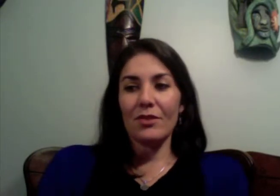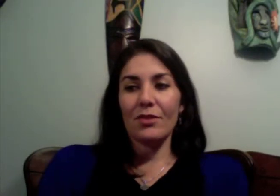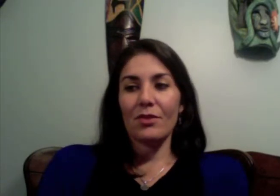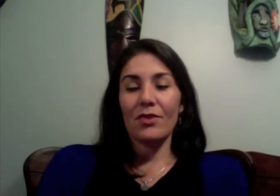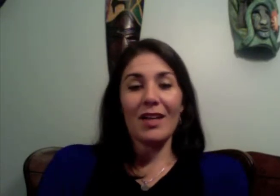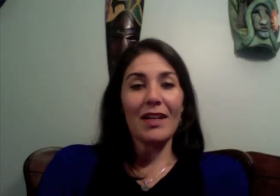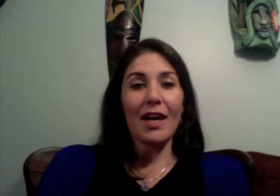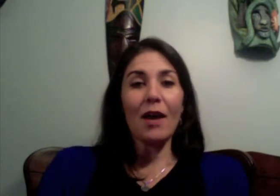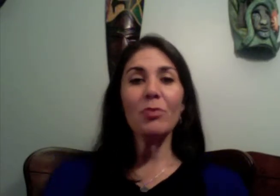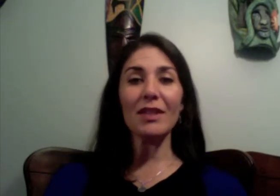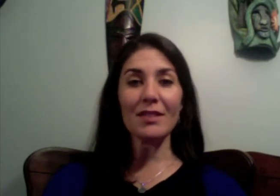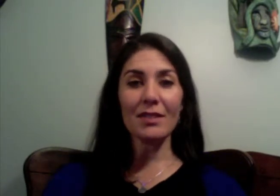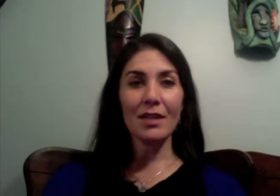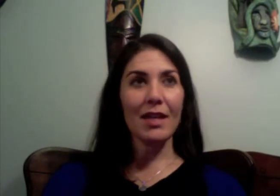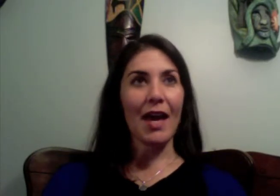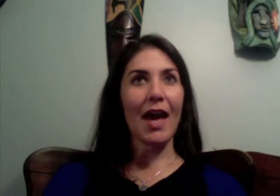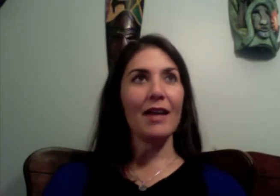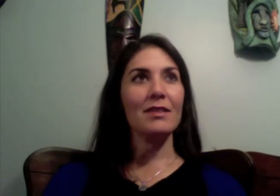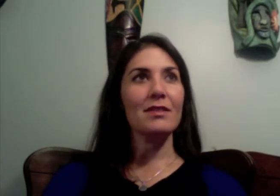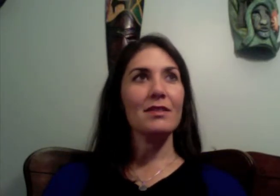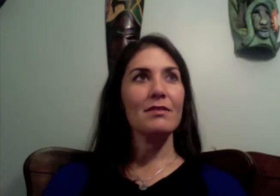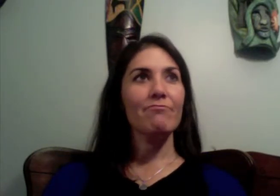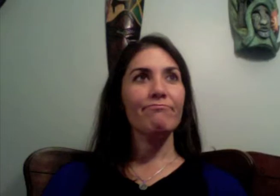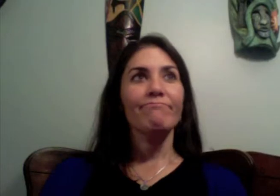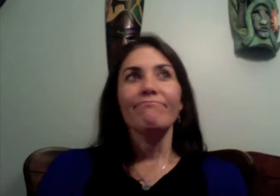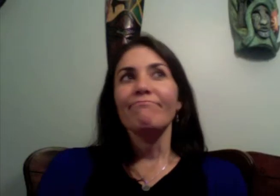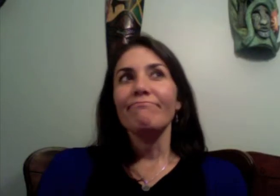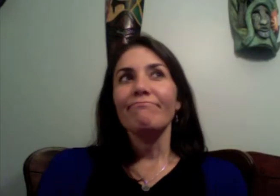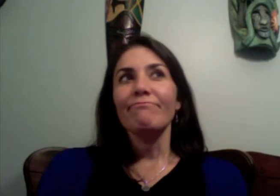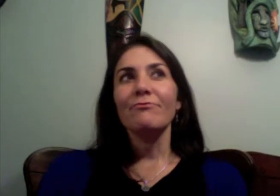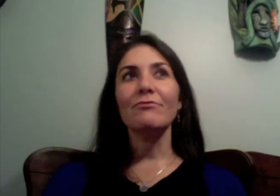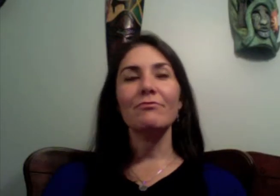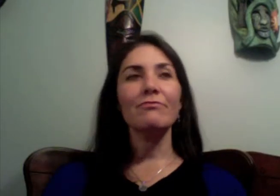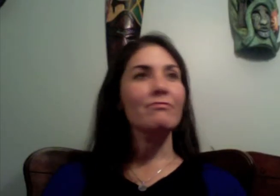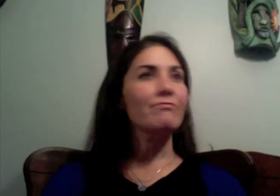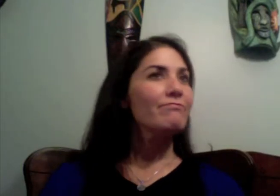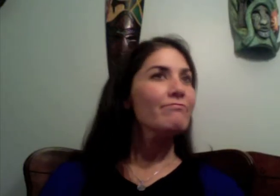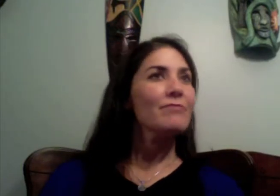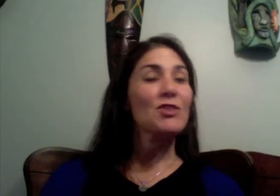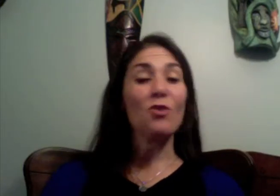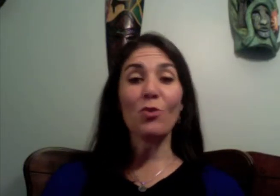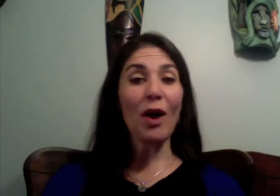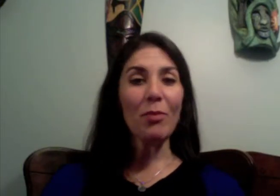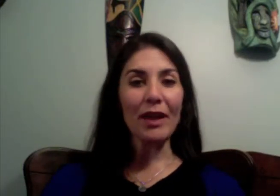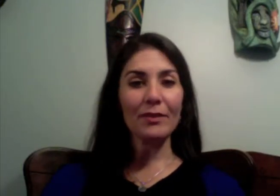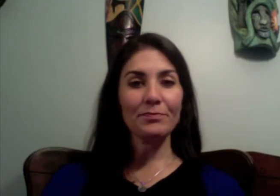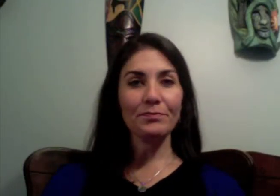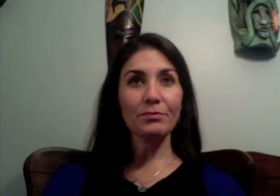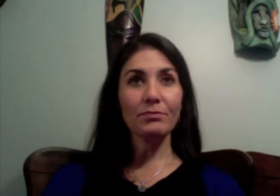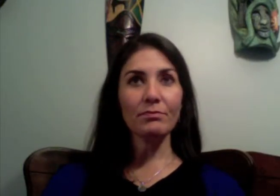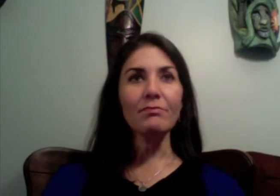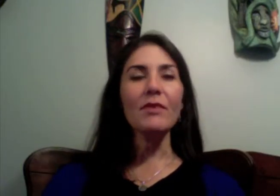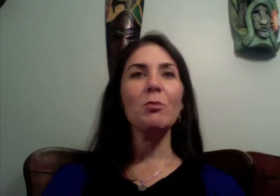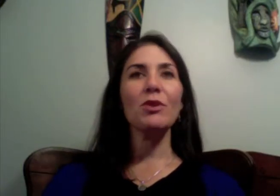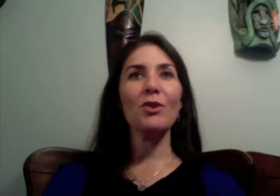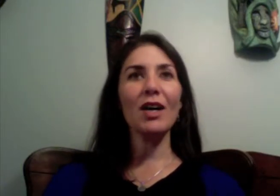feel kind of helpless and it's overwhelming but yoga